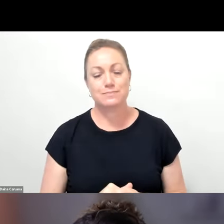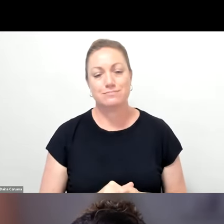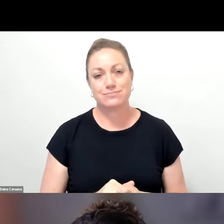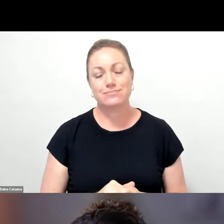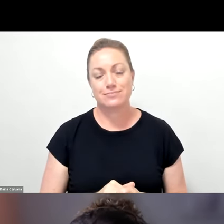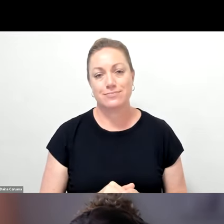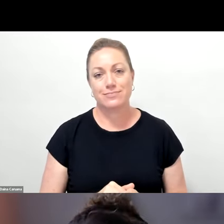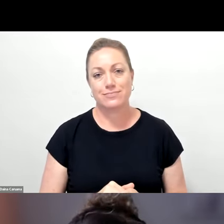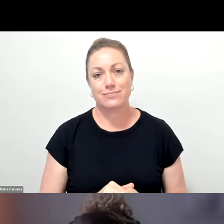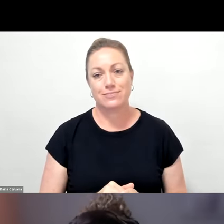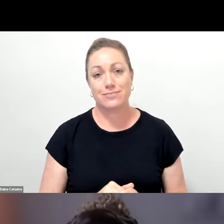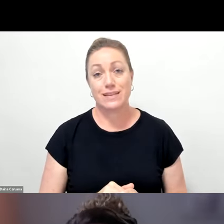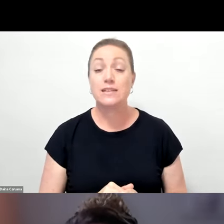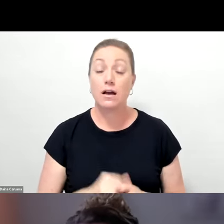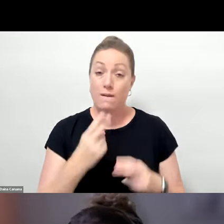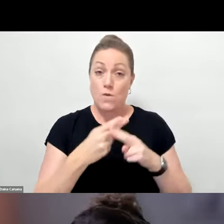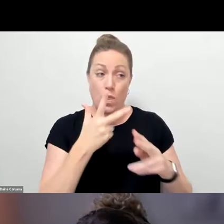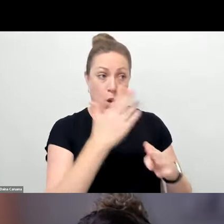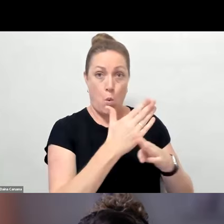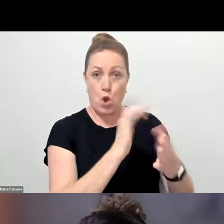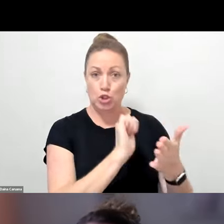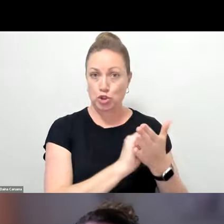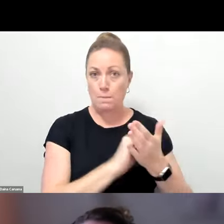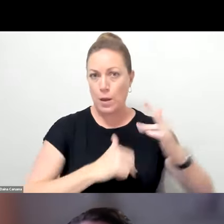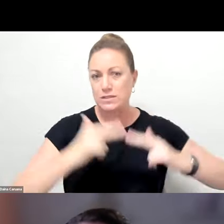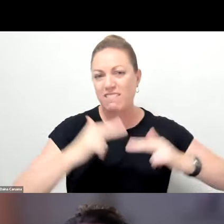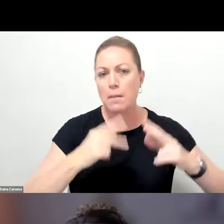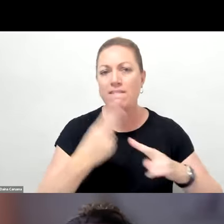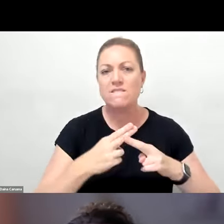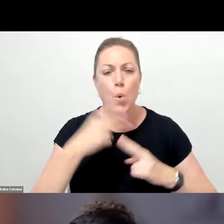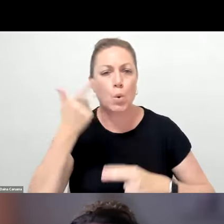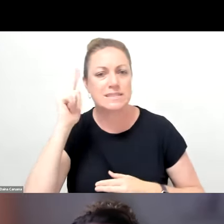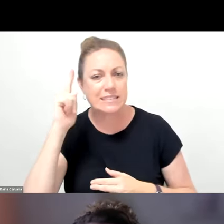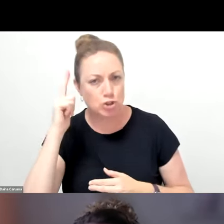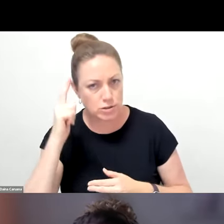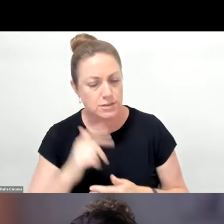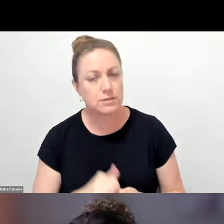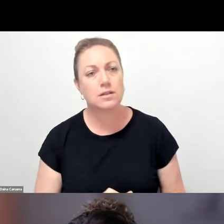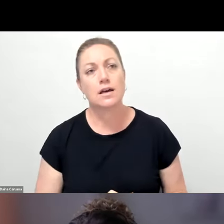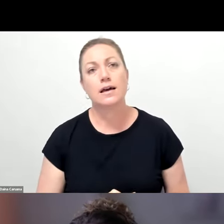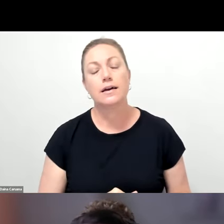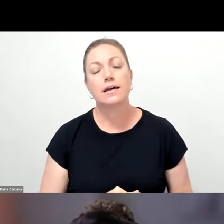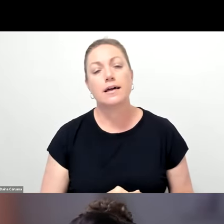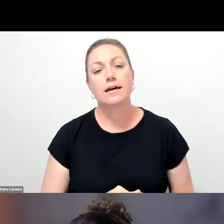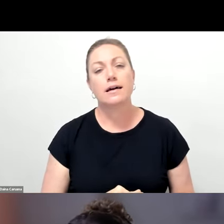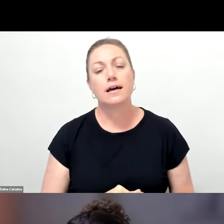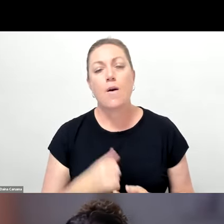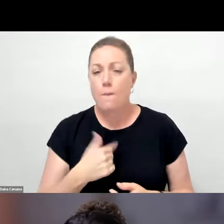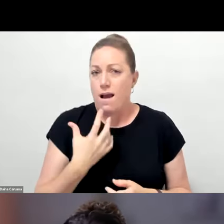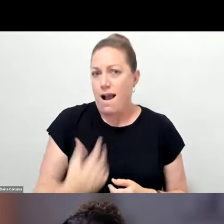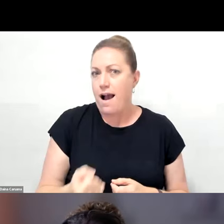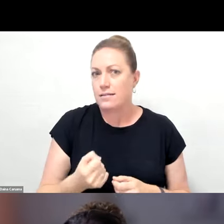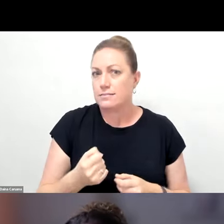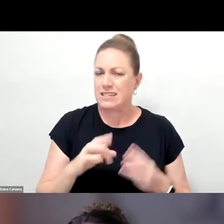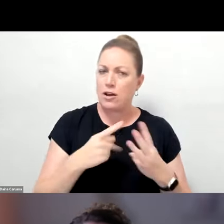work, with the workshop that we've developed for teachers, it was, we've got kind of three